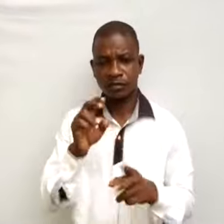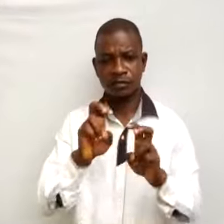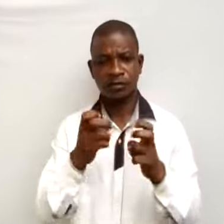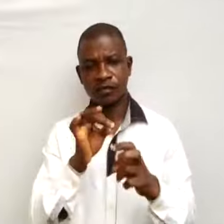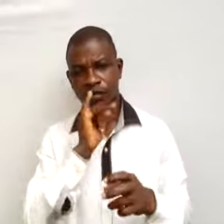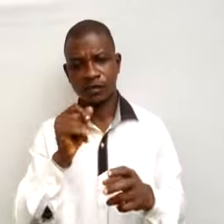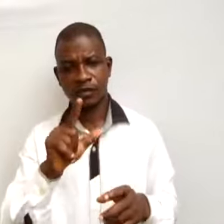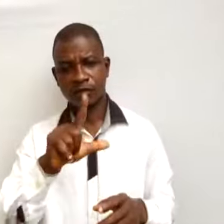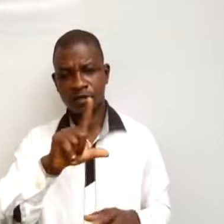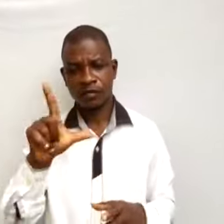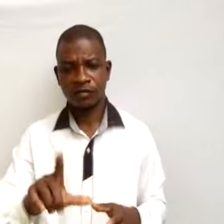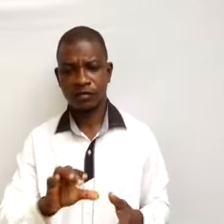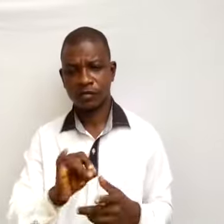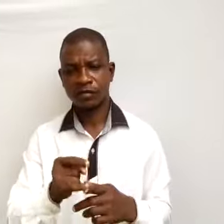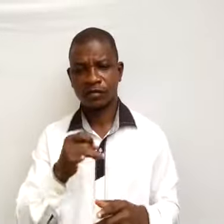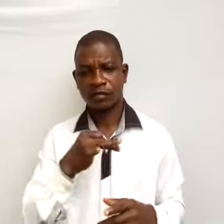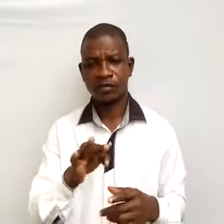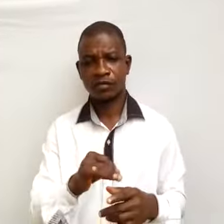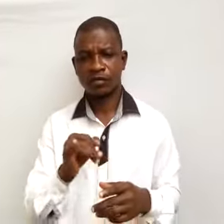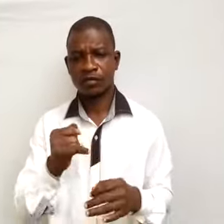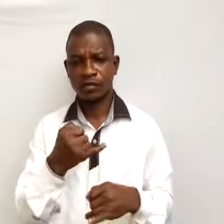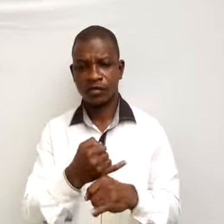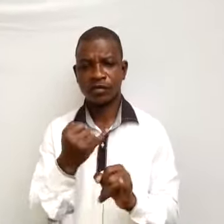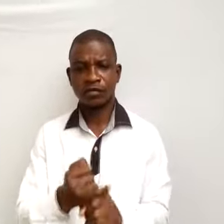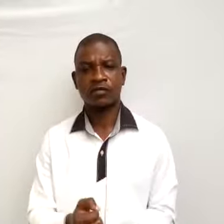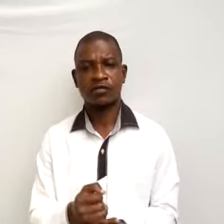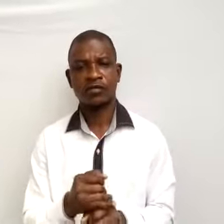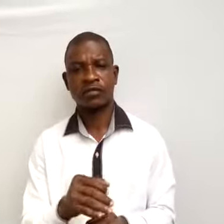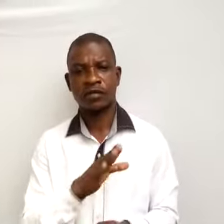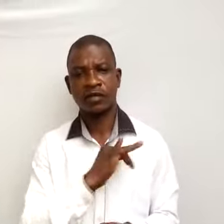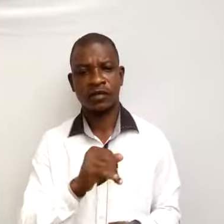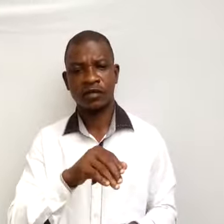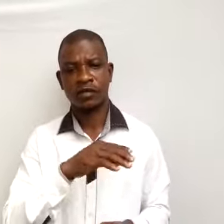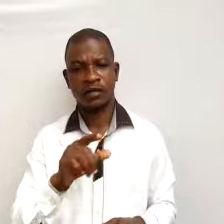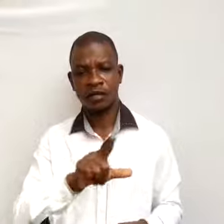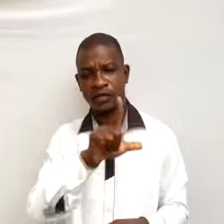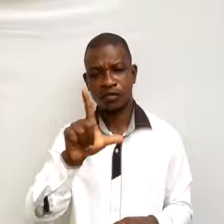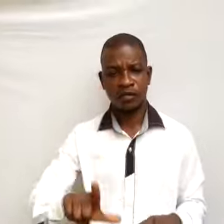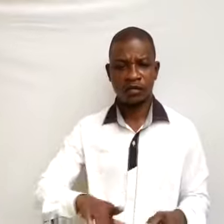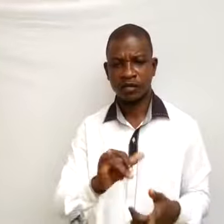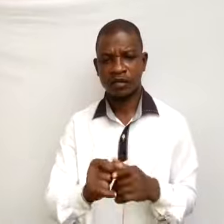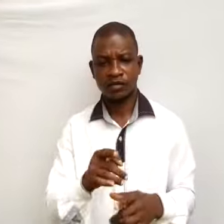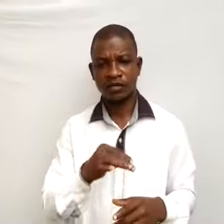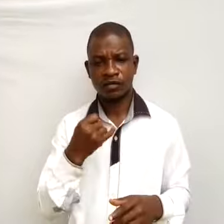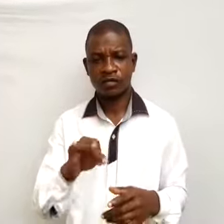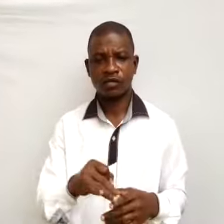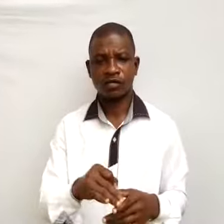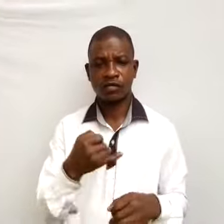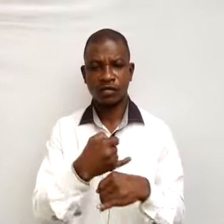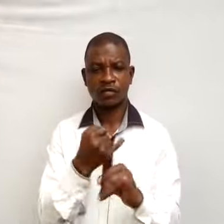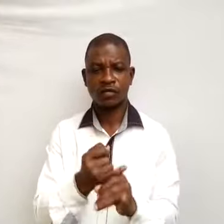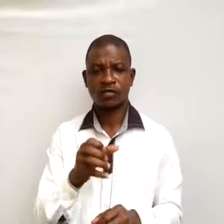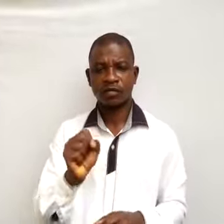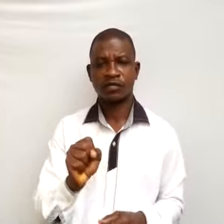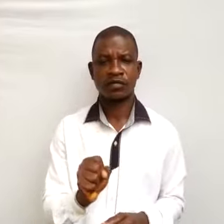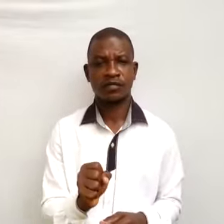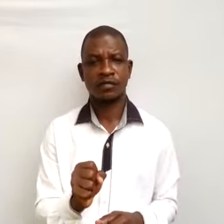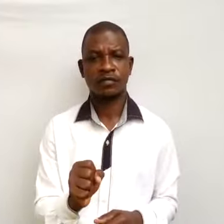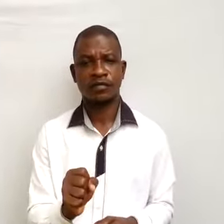location of industry and localization of industries. At the